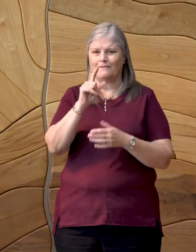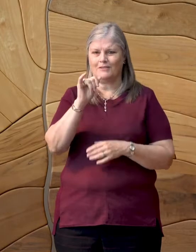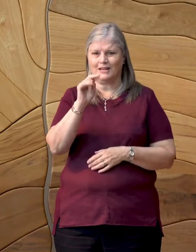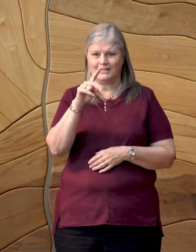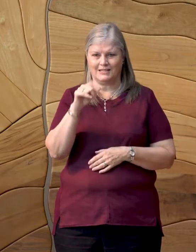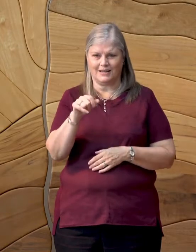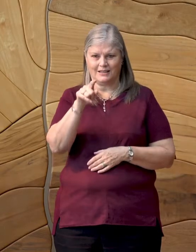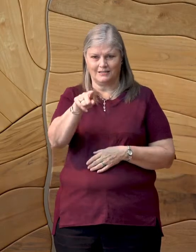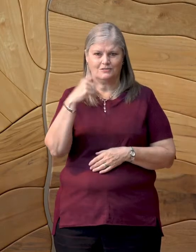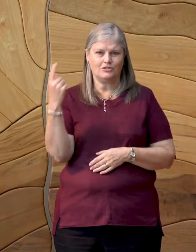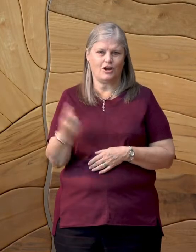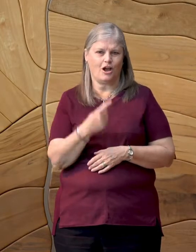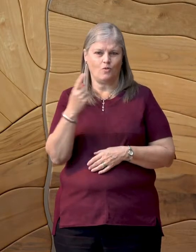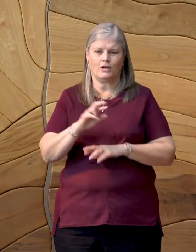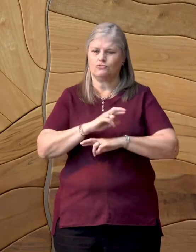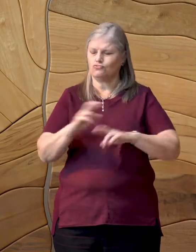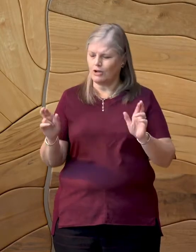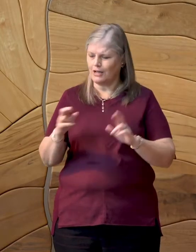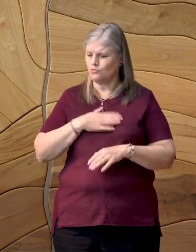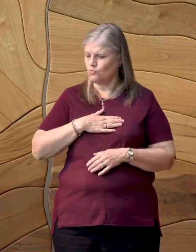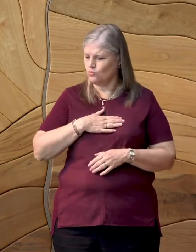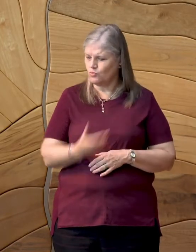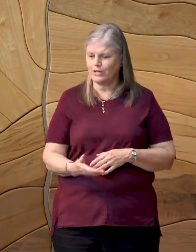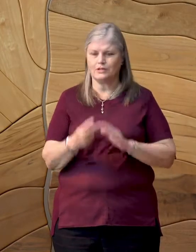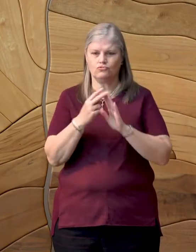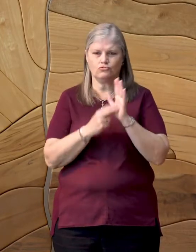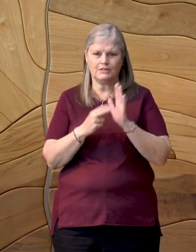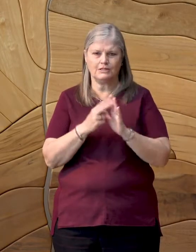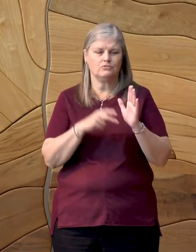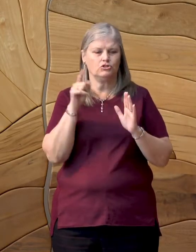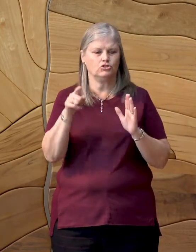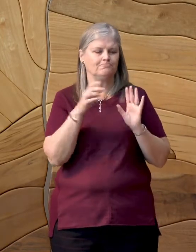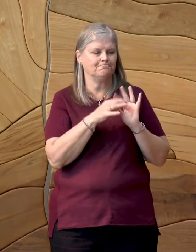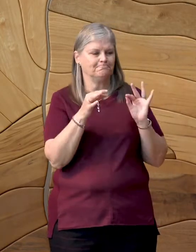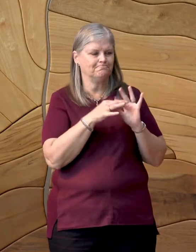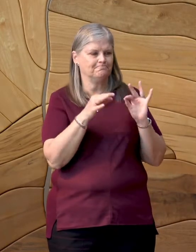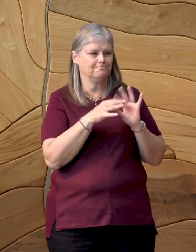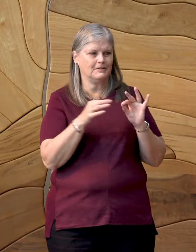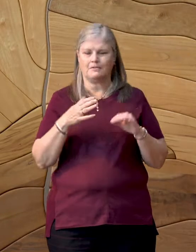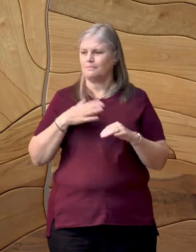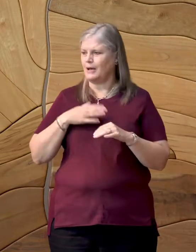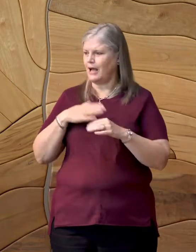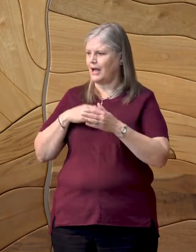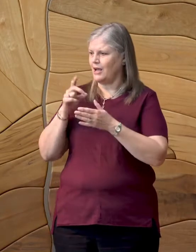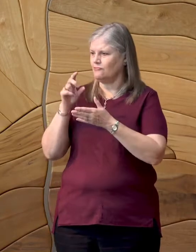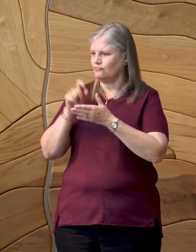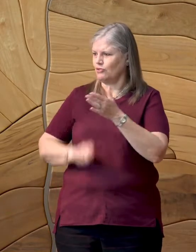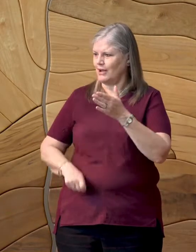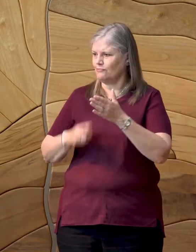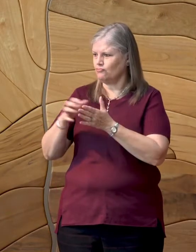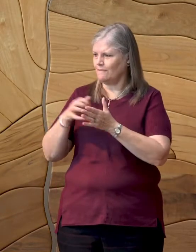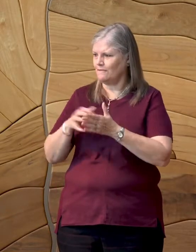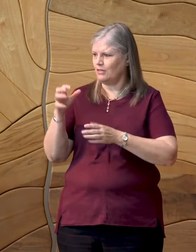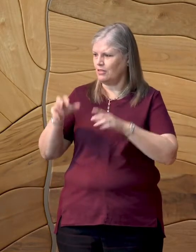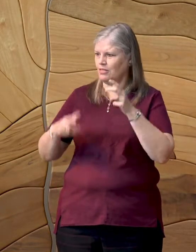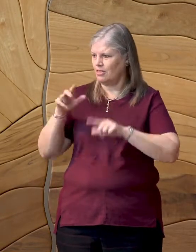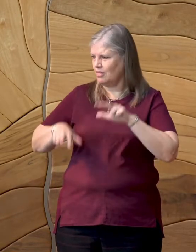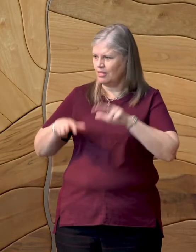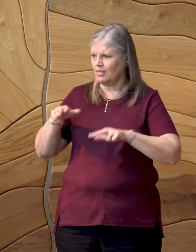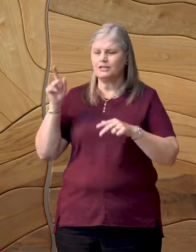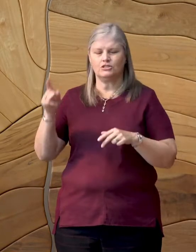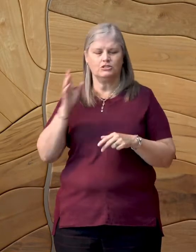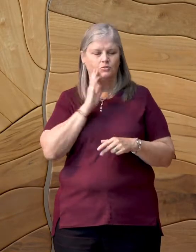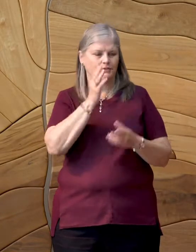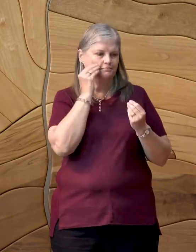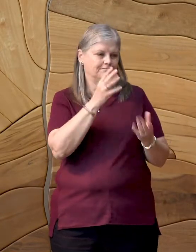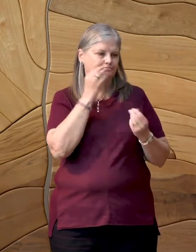who has always been ready, willing, and able to comment on my fledgling drafts. She brings to the task